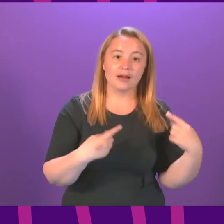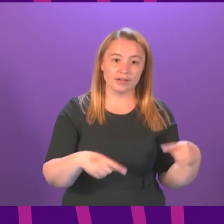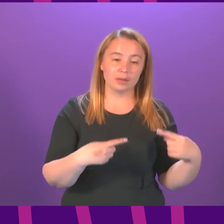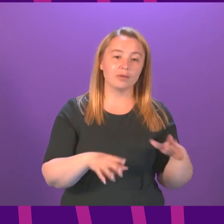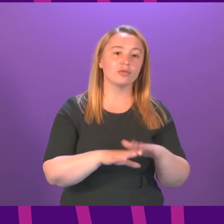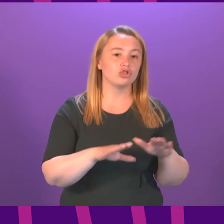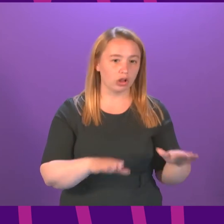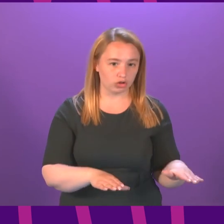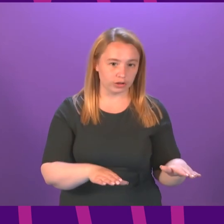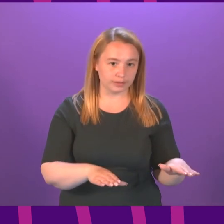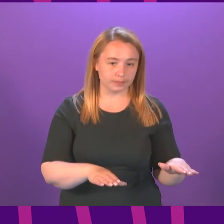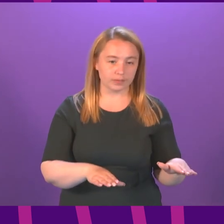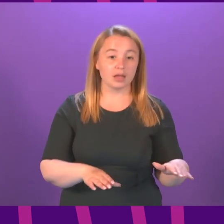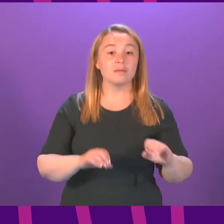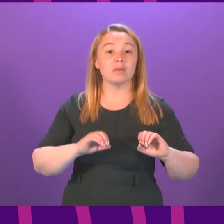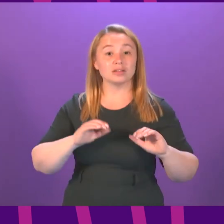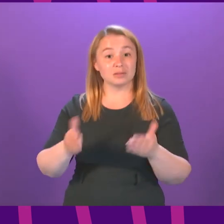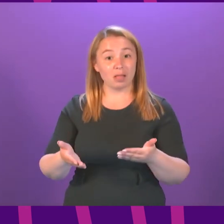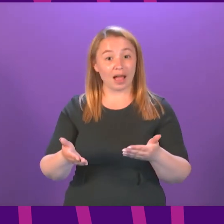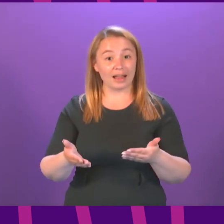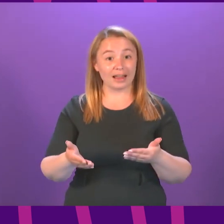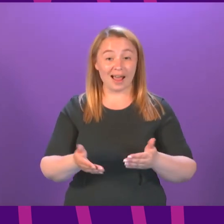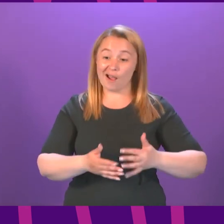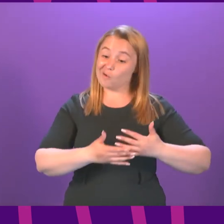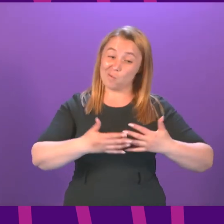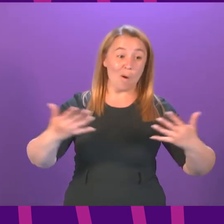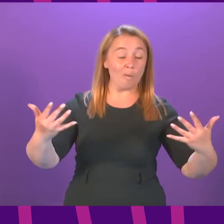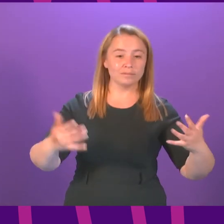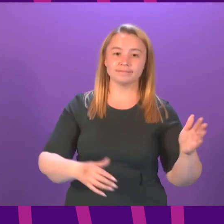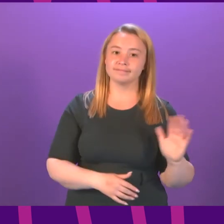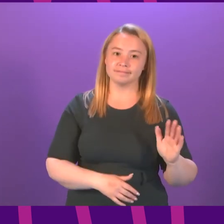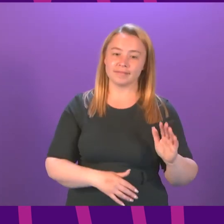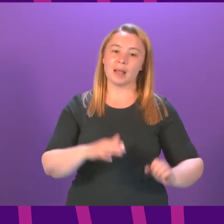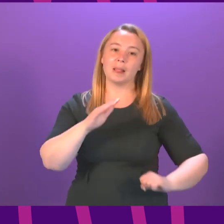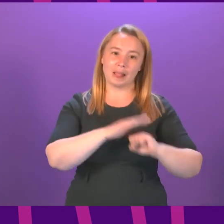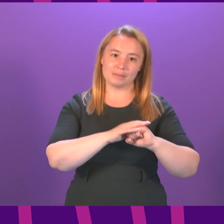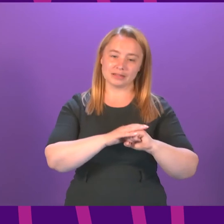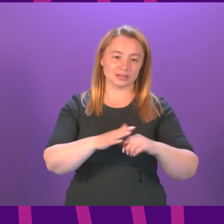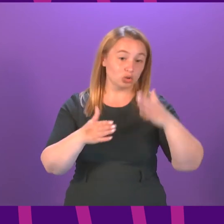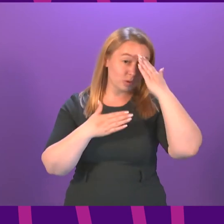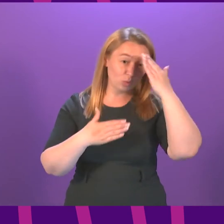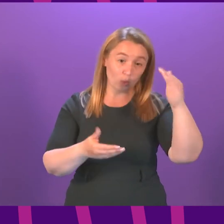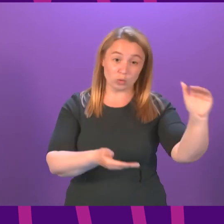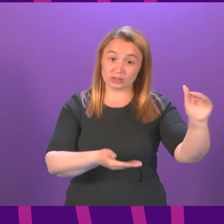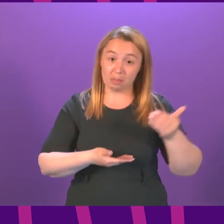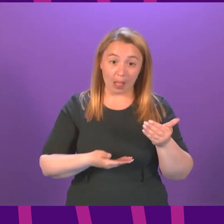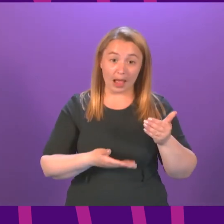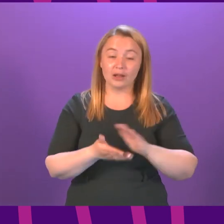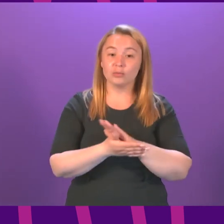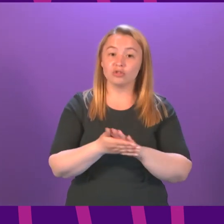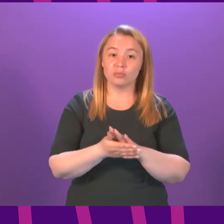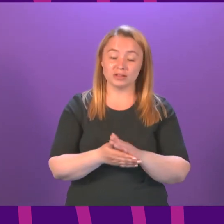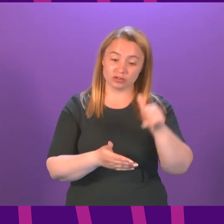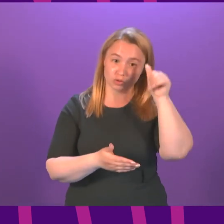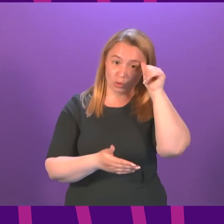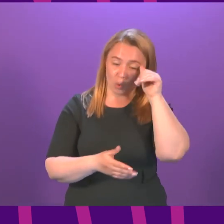for that and supplies are not limitless so we don't yet know exactly what the supplies would be in order for us to set out exactly